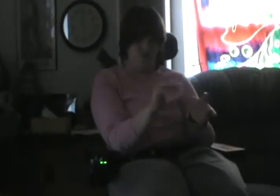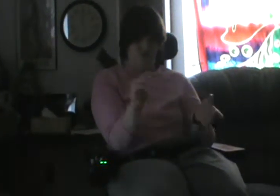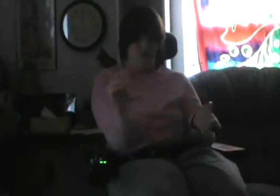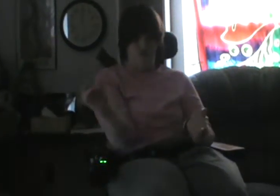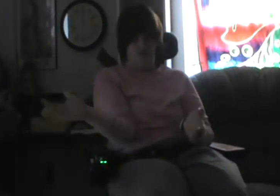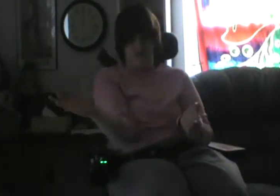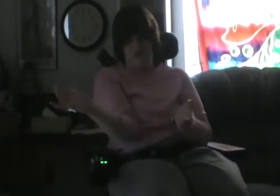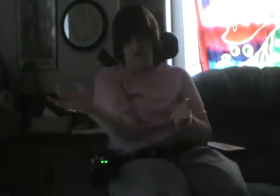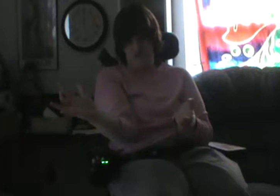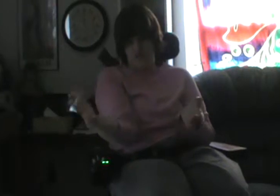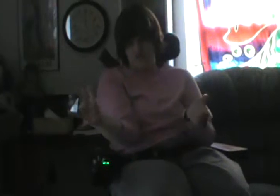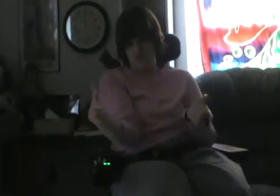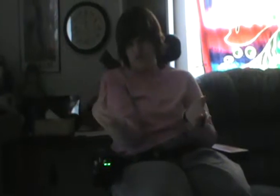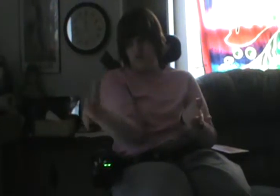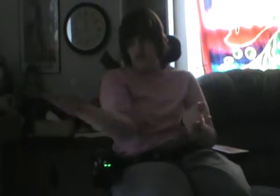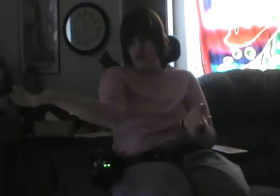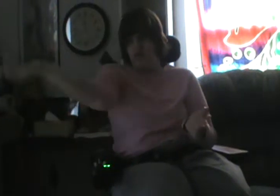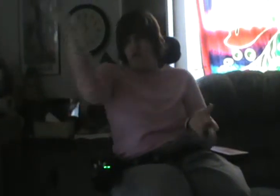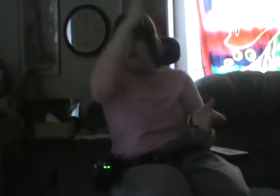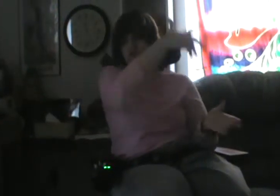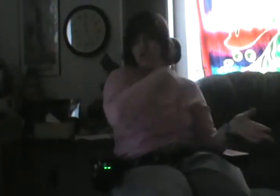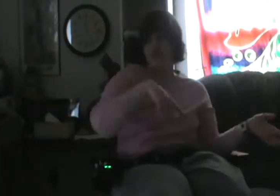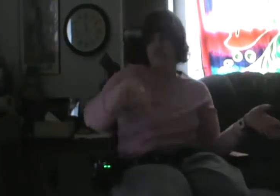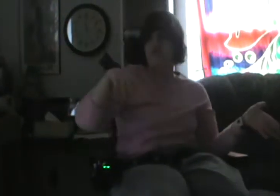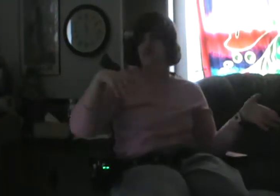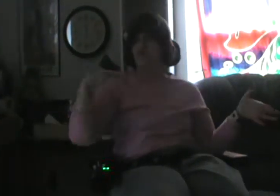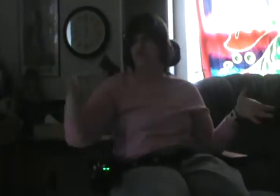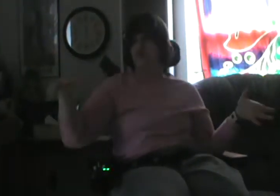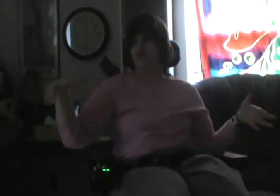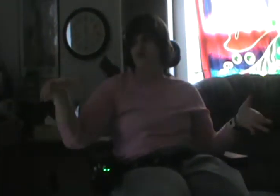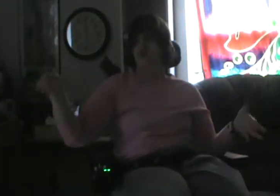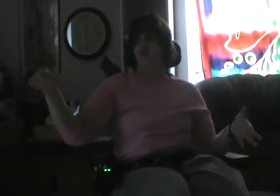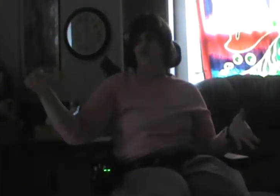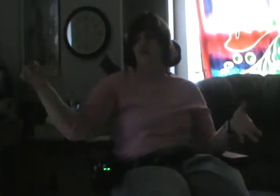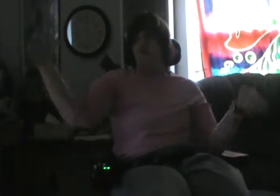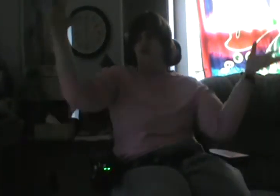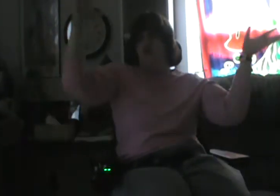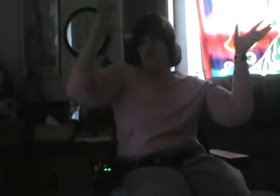A winter wind would blow right through the windows.